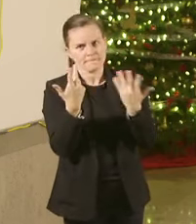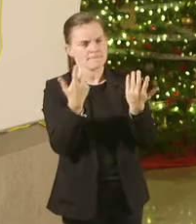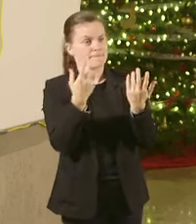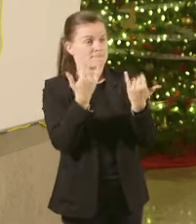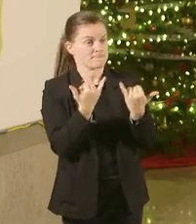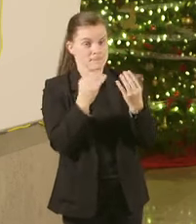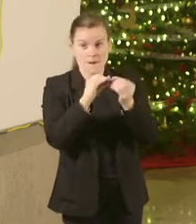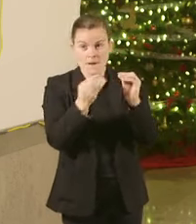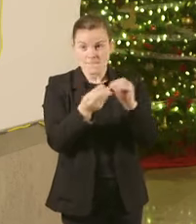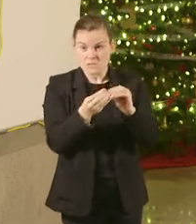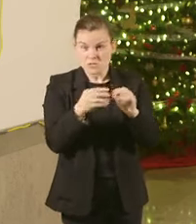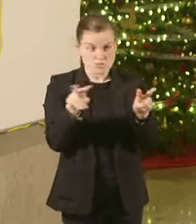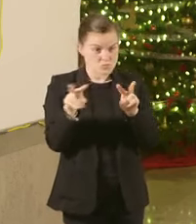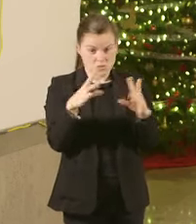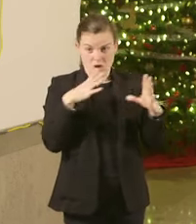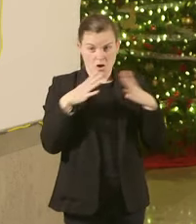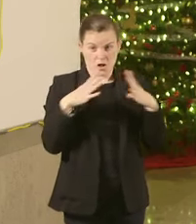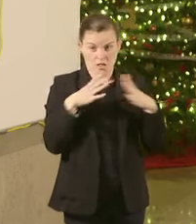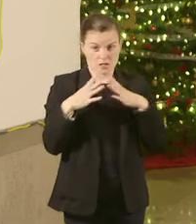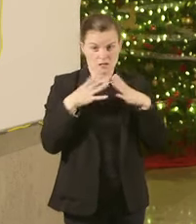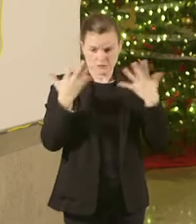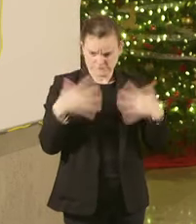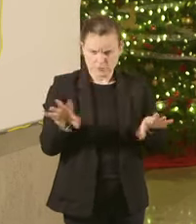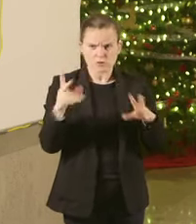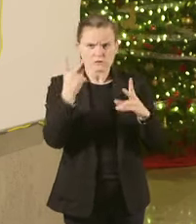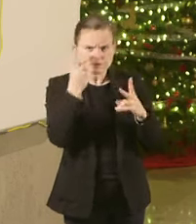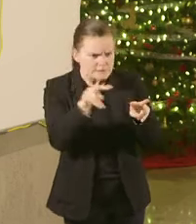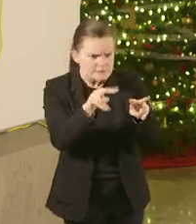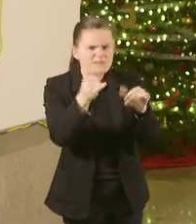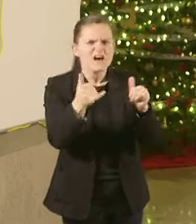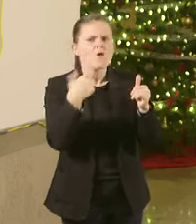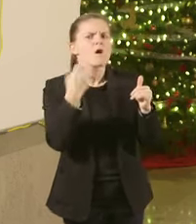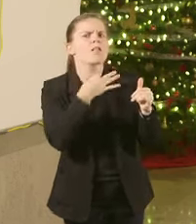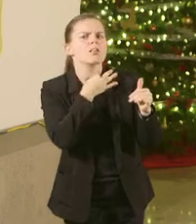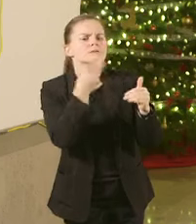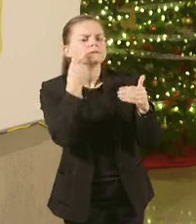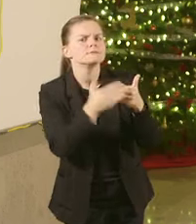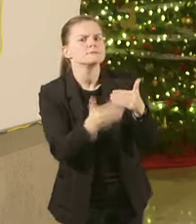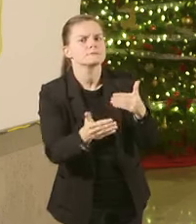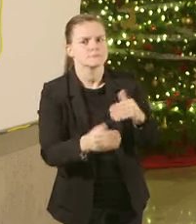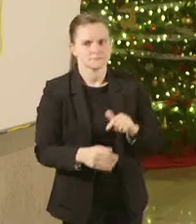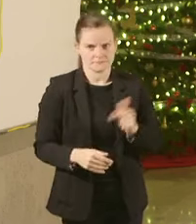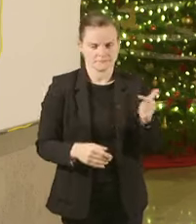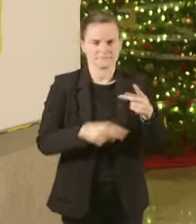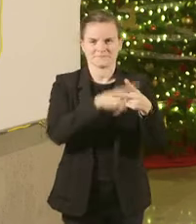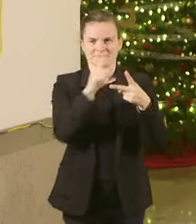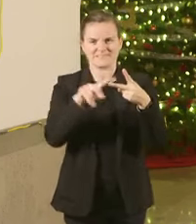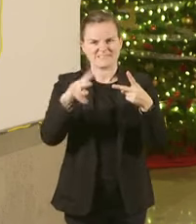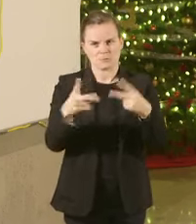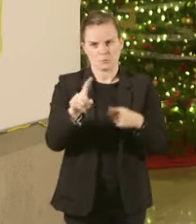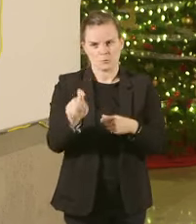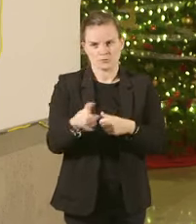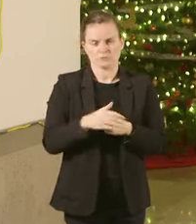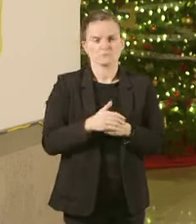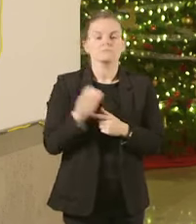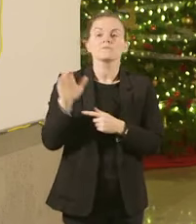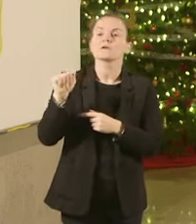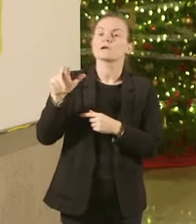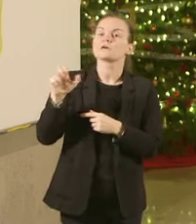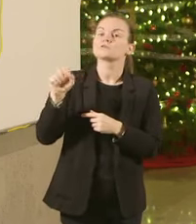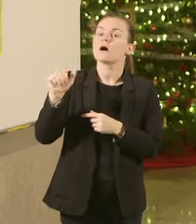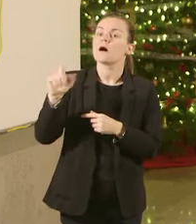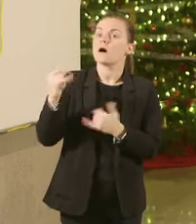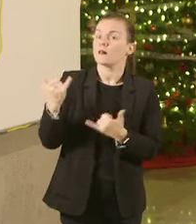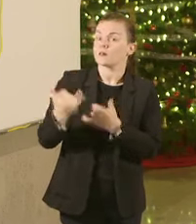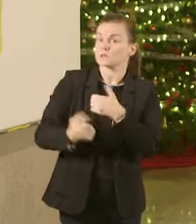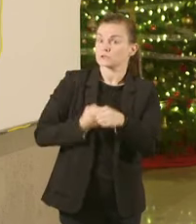we at and then reevaluate the program after that? Thank you. The second part I had was cares act funding last until the end of the year So how will the state pay